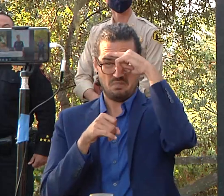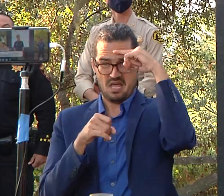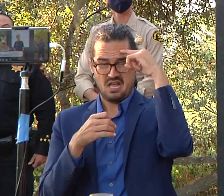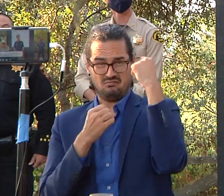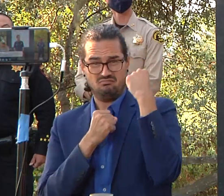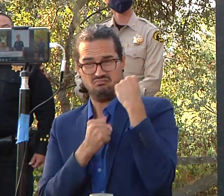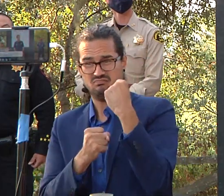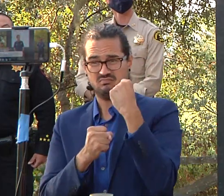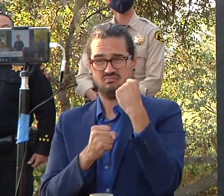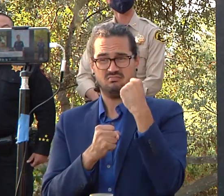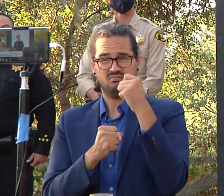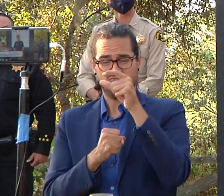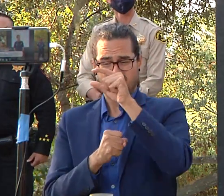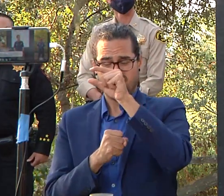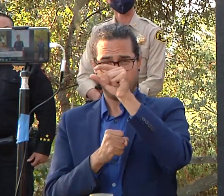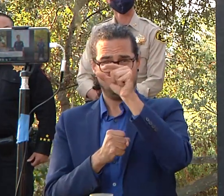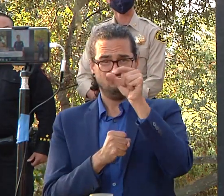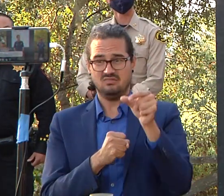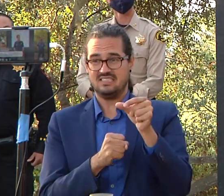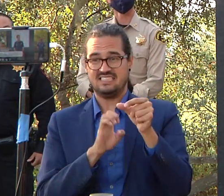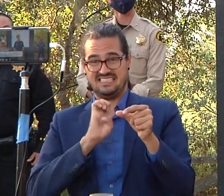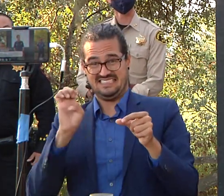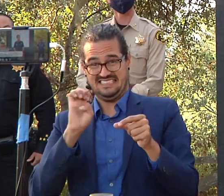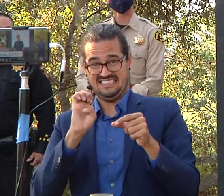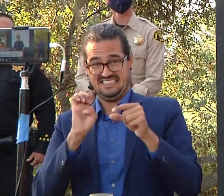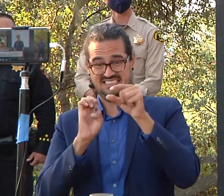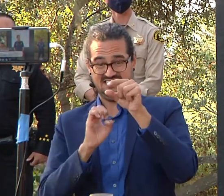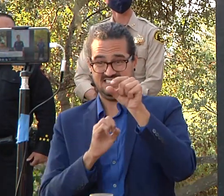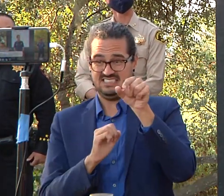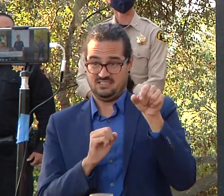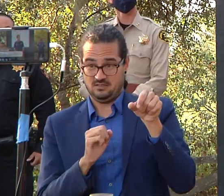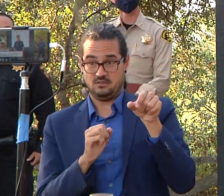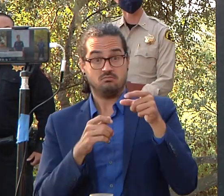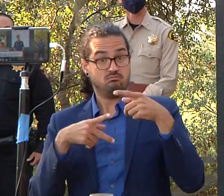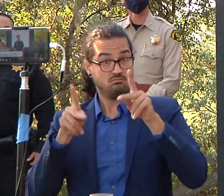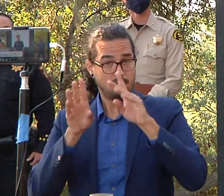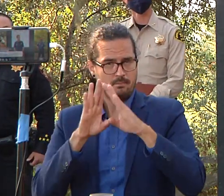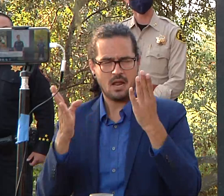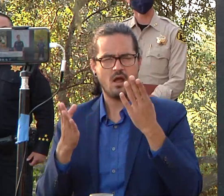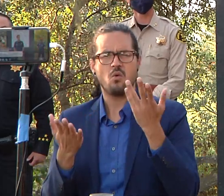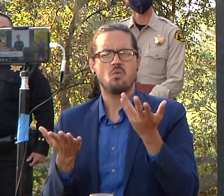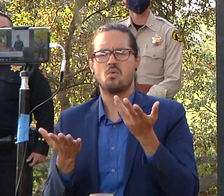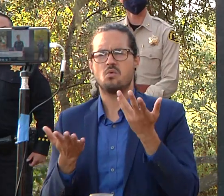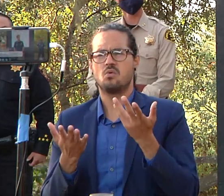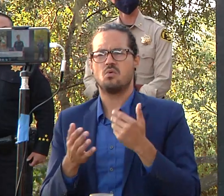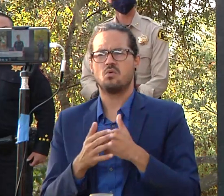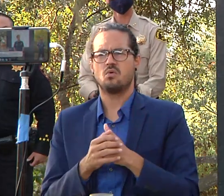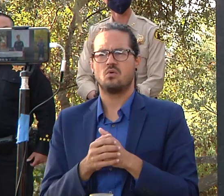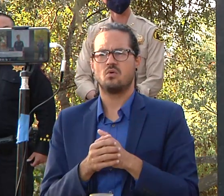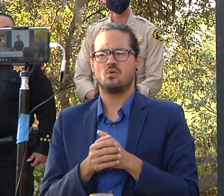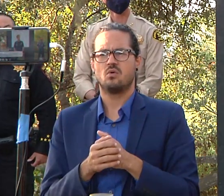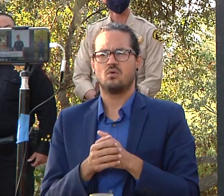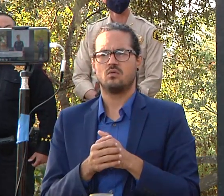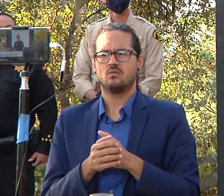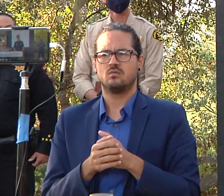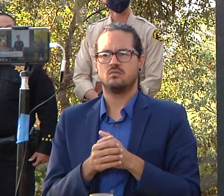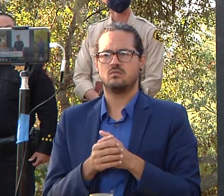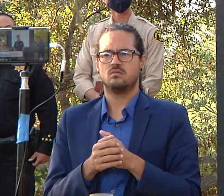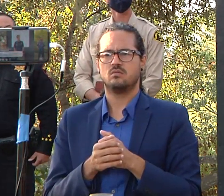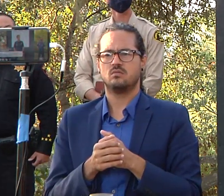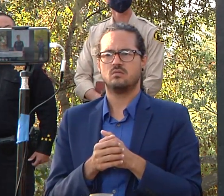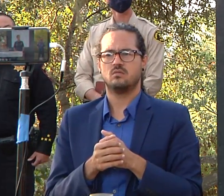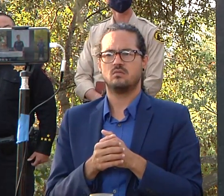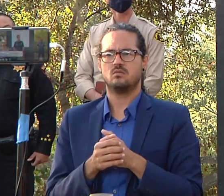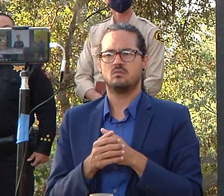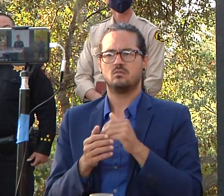and uh is the process going to involve uh as far as notification will that involve using the code red system that was used to